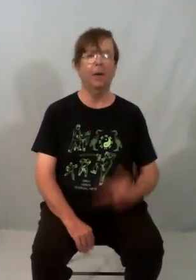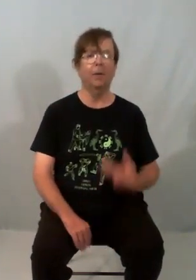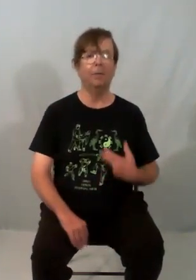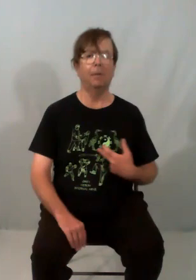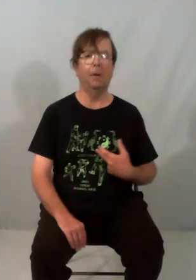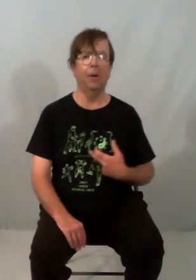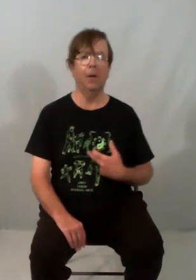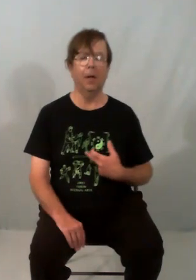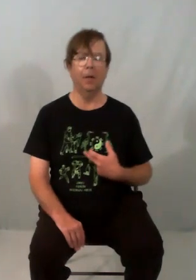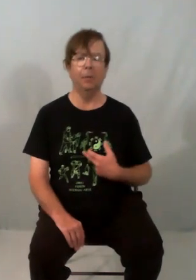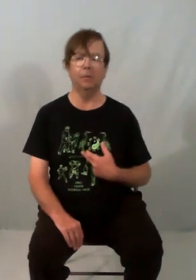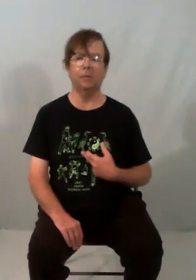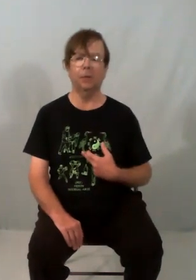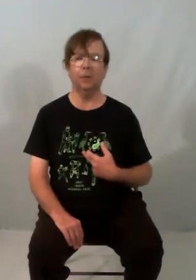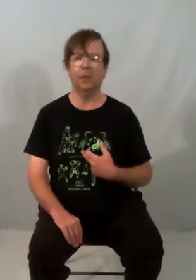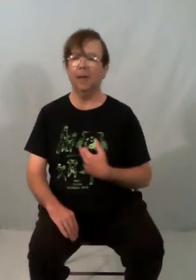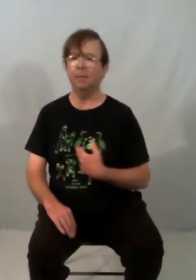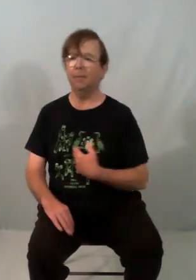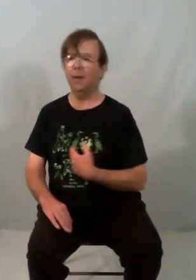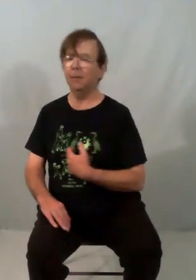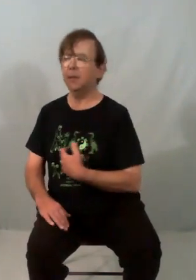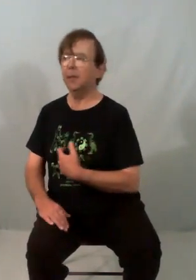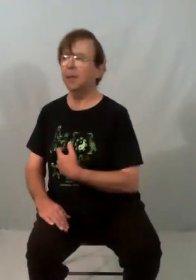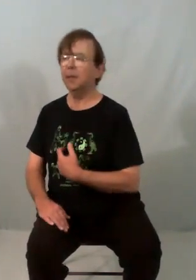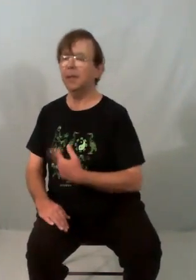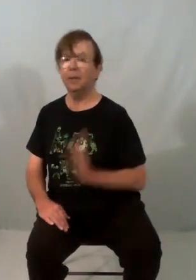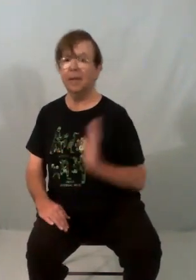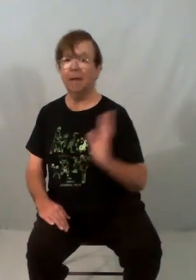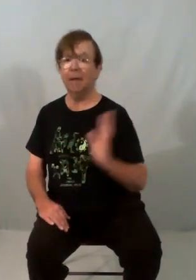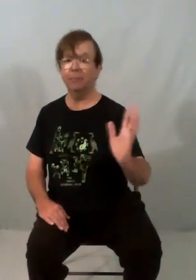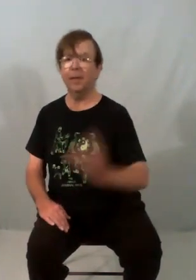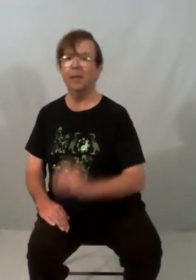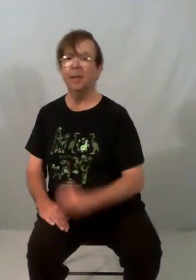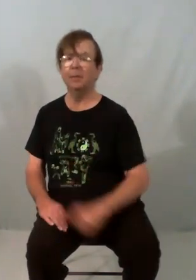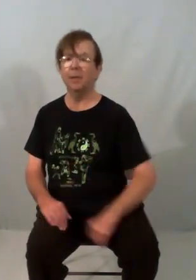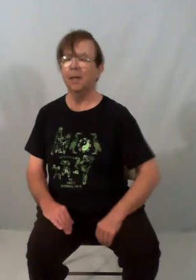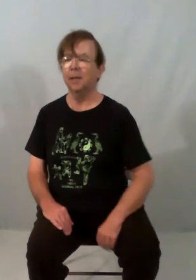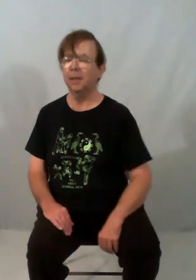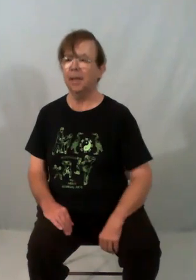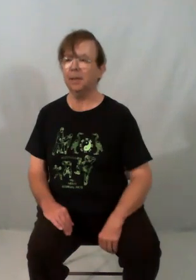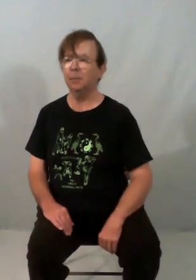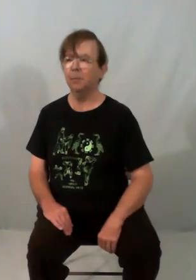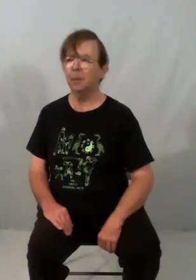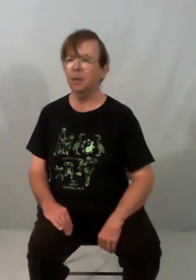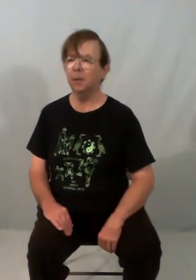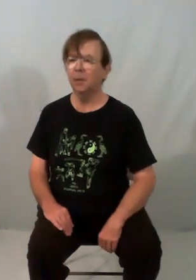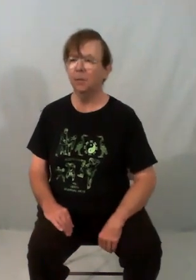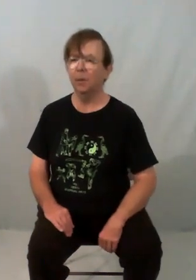Four, I move across and five, I turn. And so now I'm ready for the next movement. One,